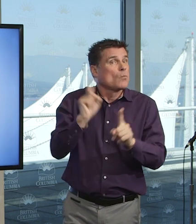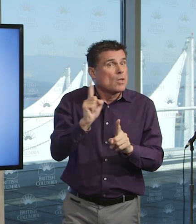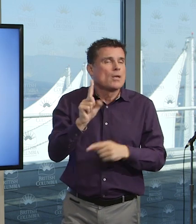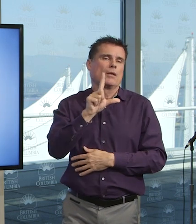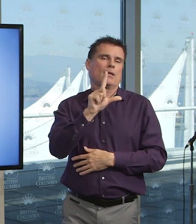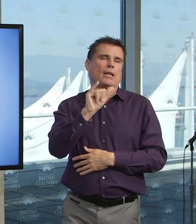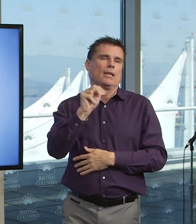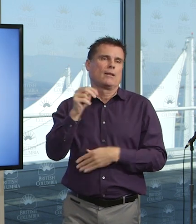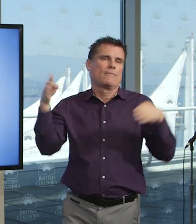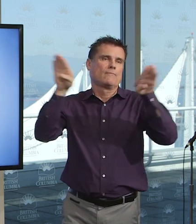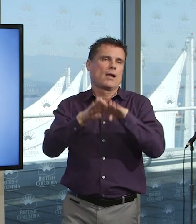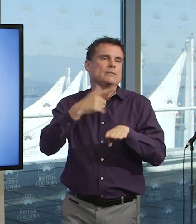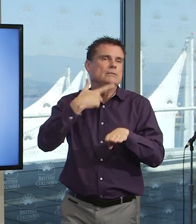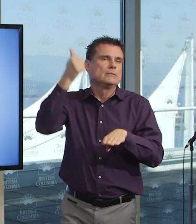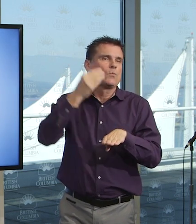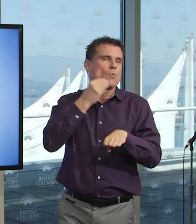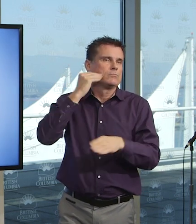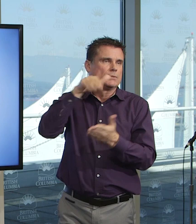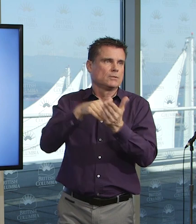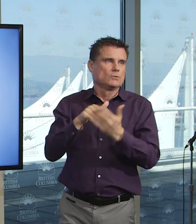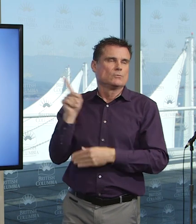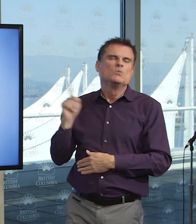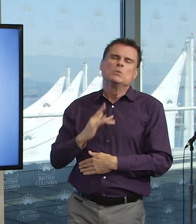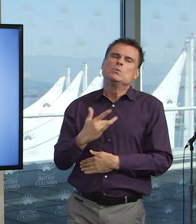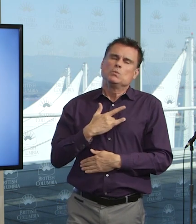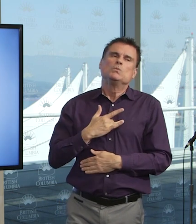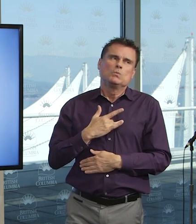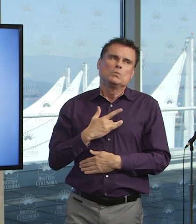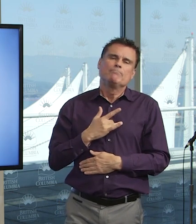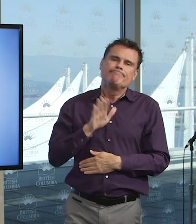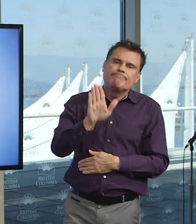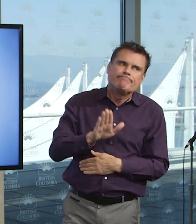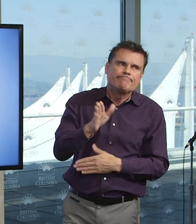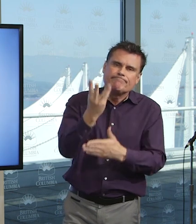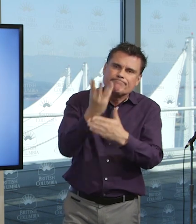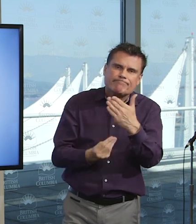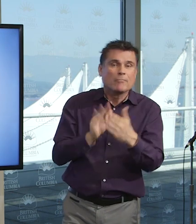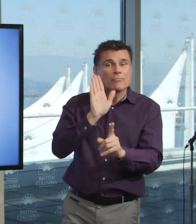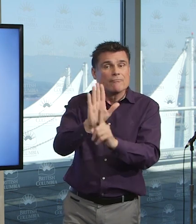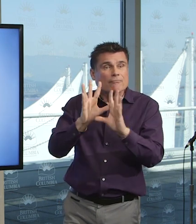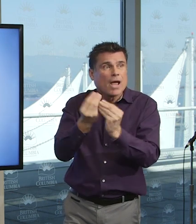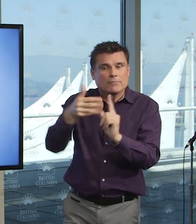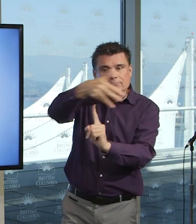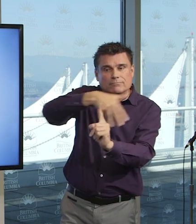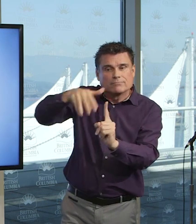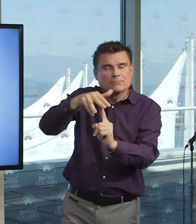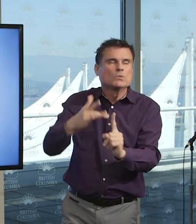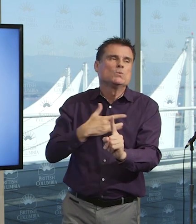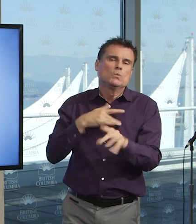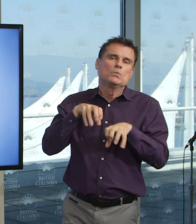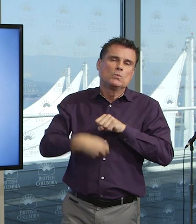to update you on a few brief facts. In the coming week, we'll be updating more regularly